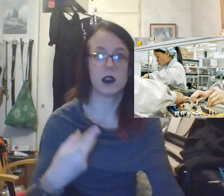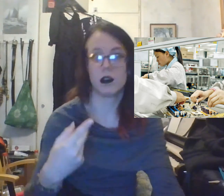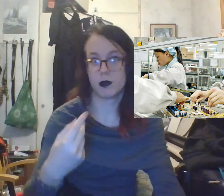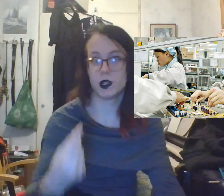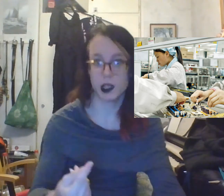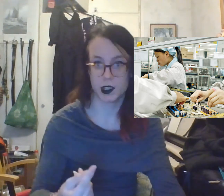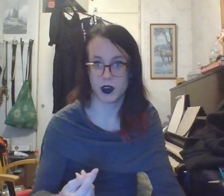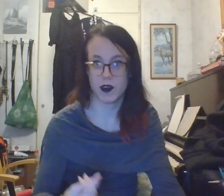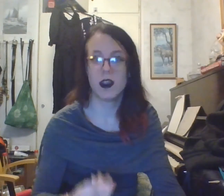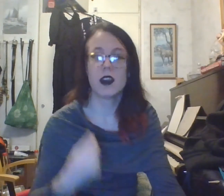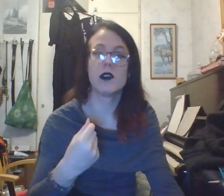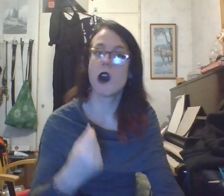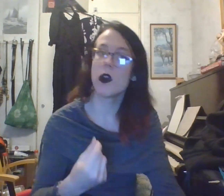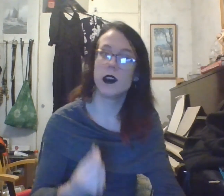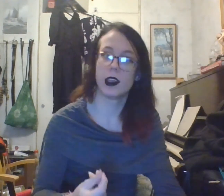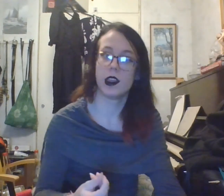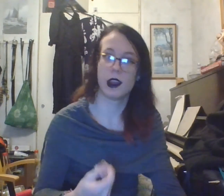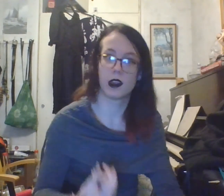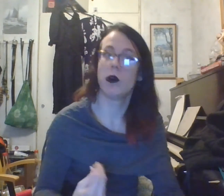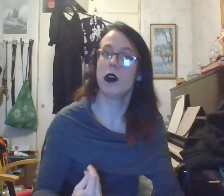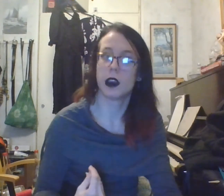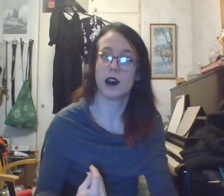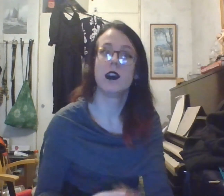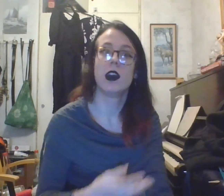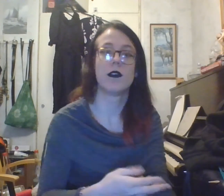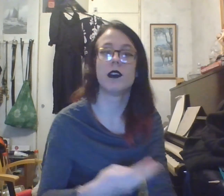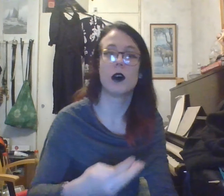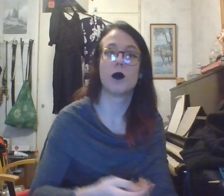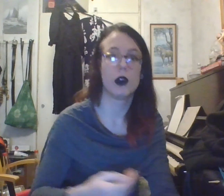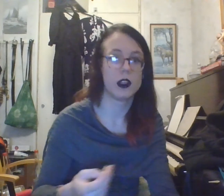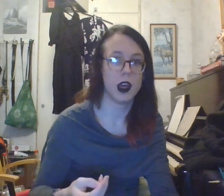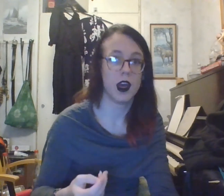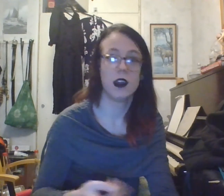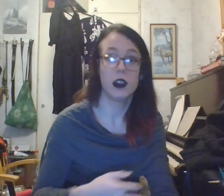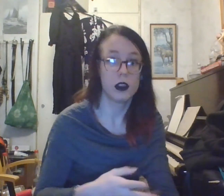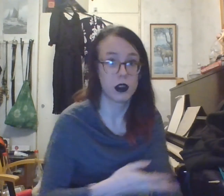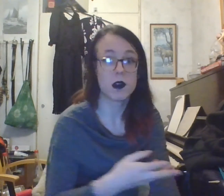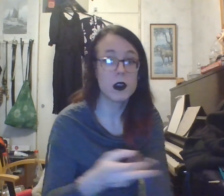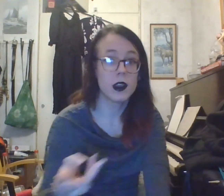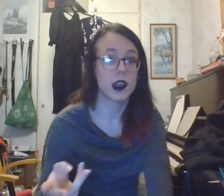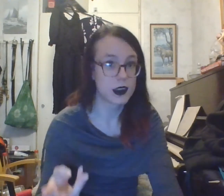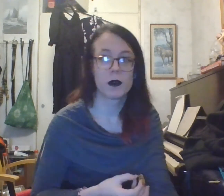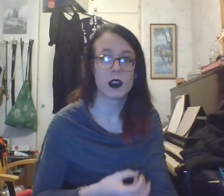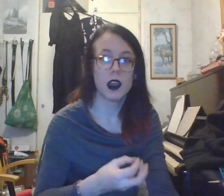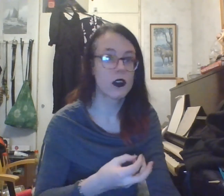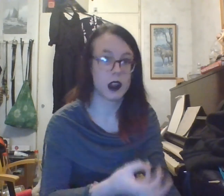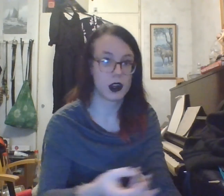production. You own these as a worker. And if you stop working there, you stop earning it. Exactly like